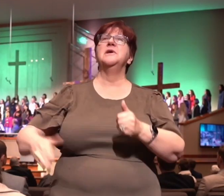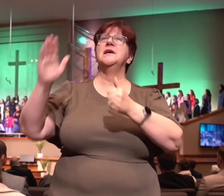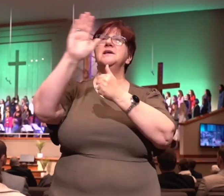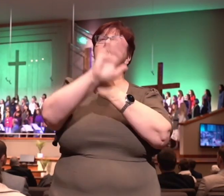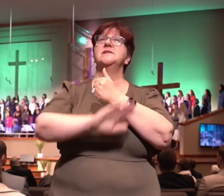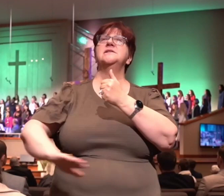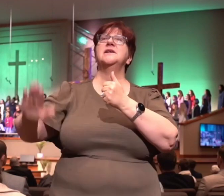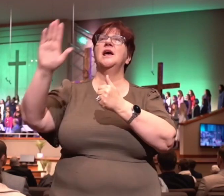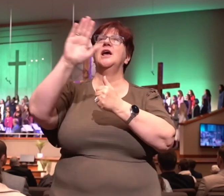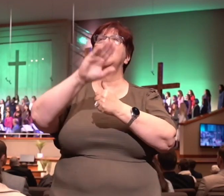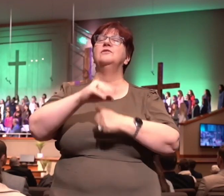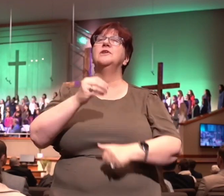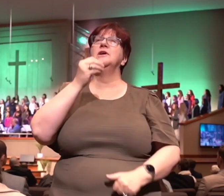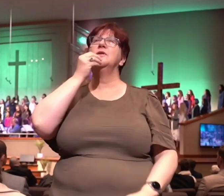save home.